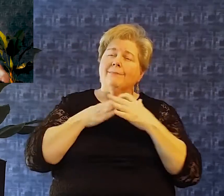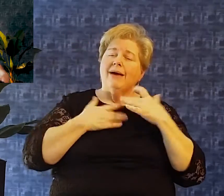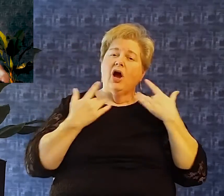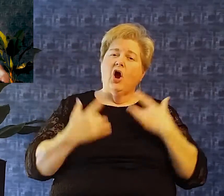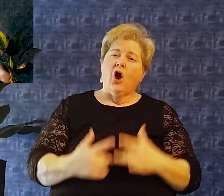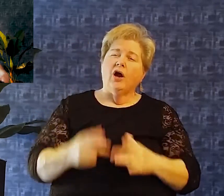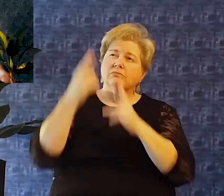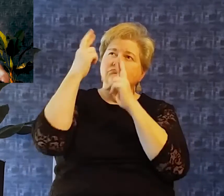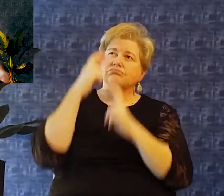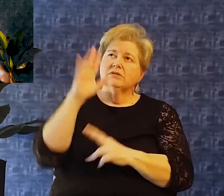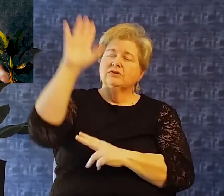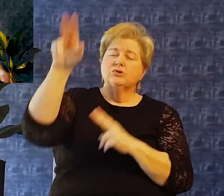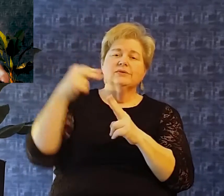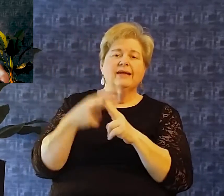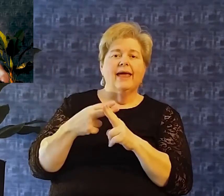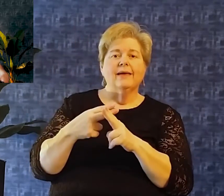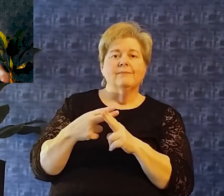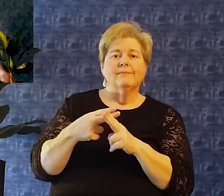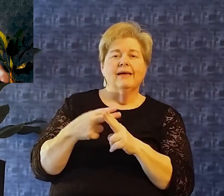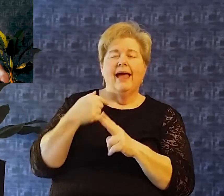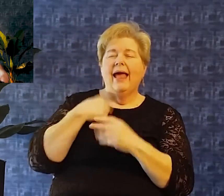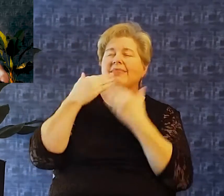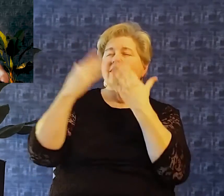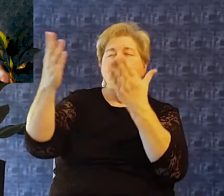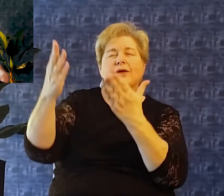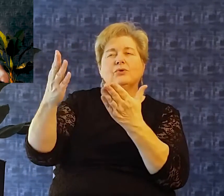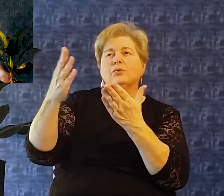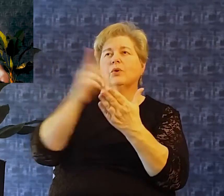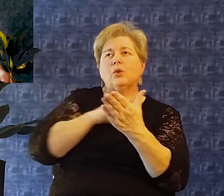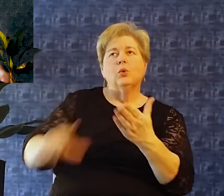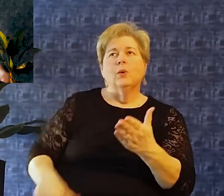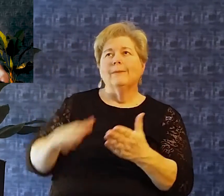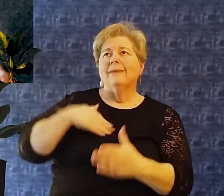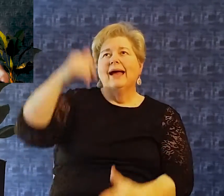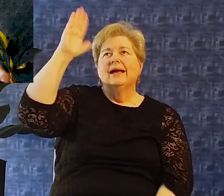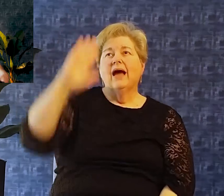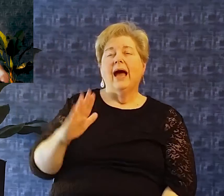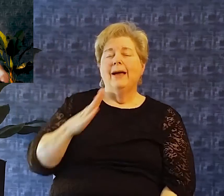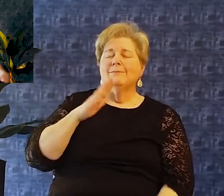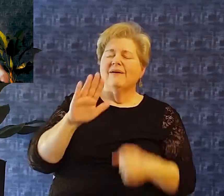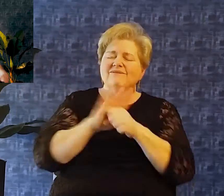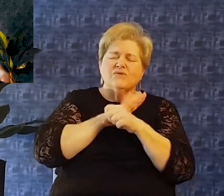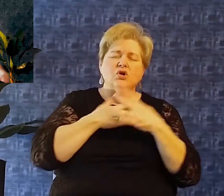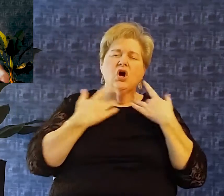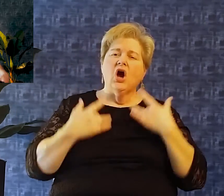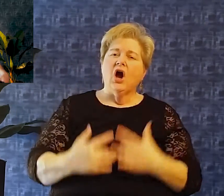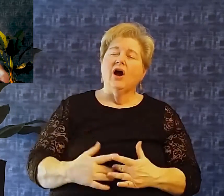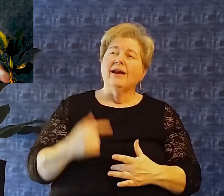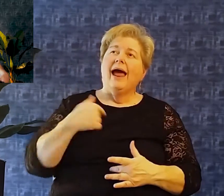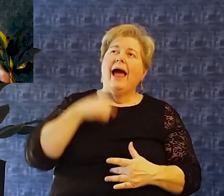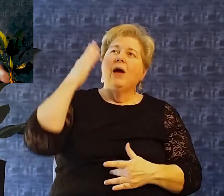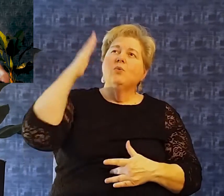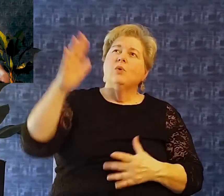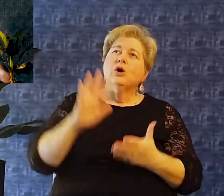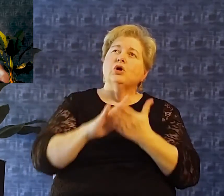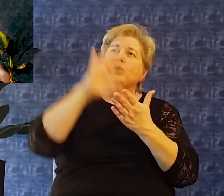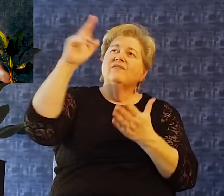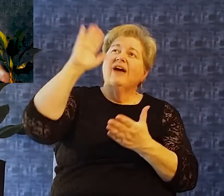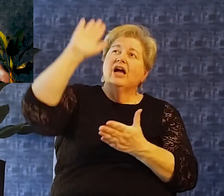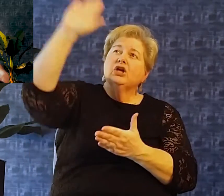heart to fear in your name I give thanks to you. Oh lord my god with my whole heart and I will